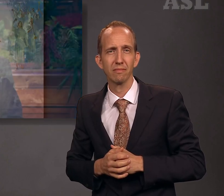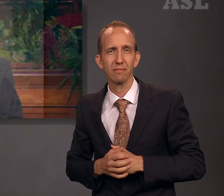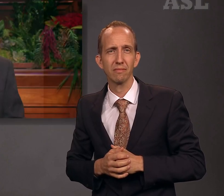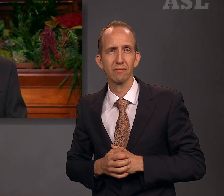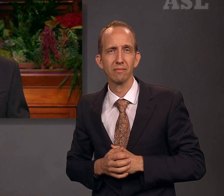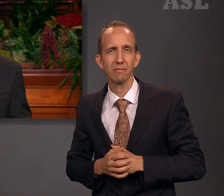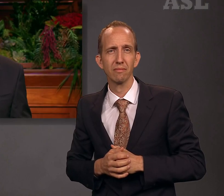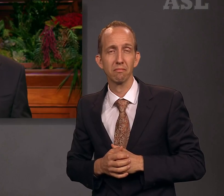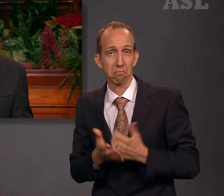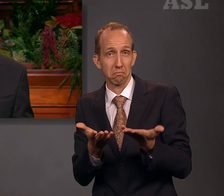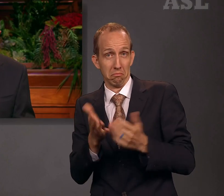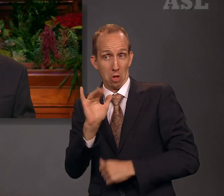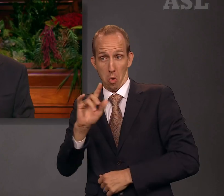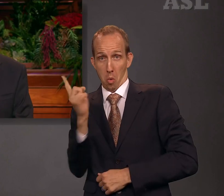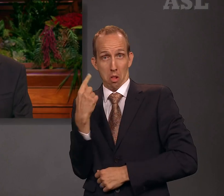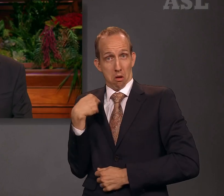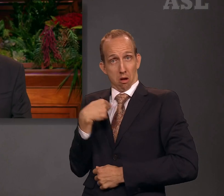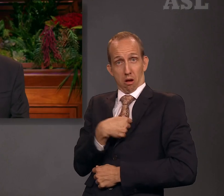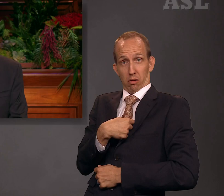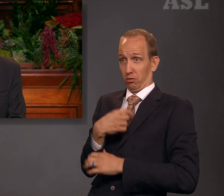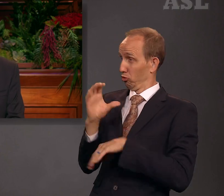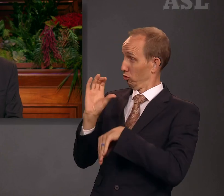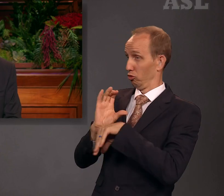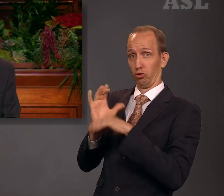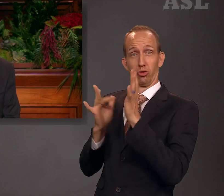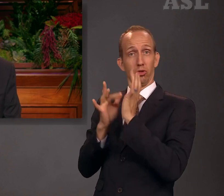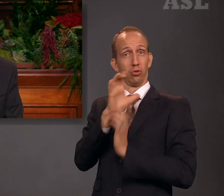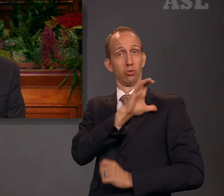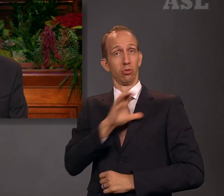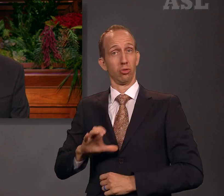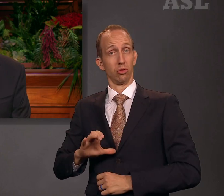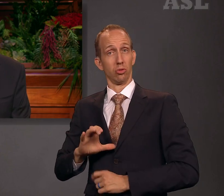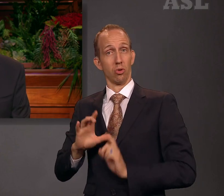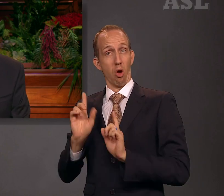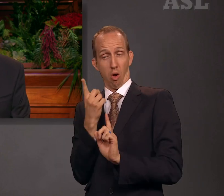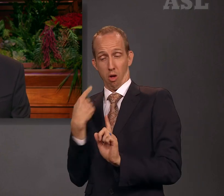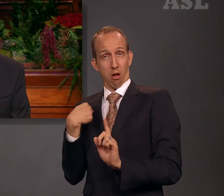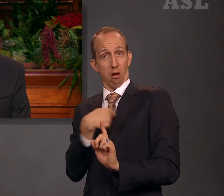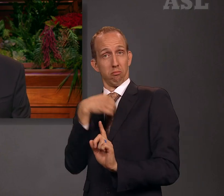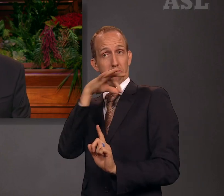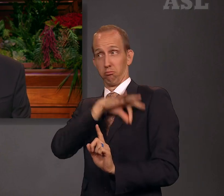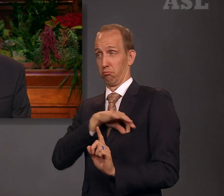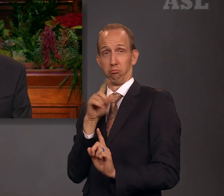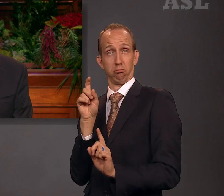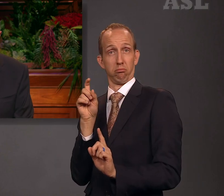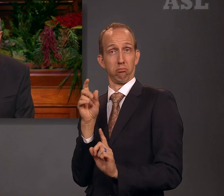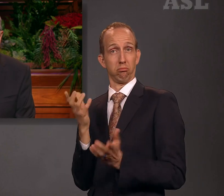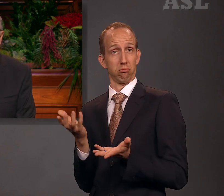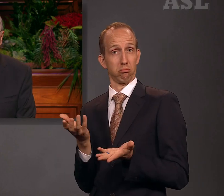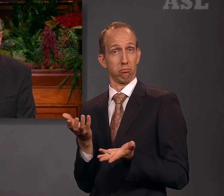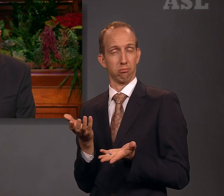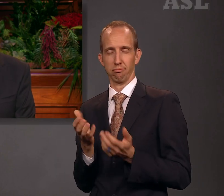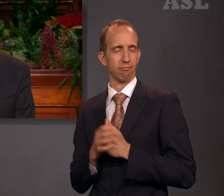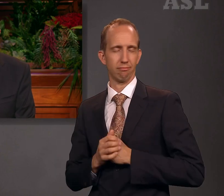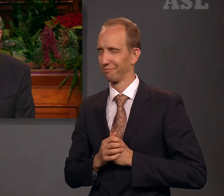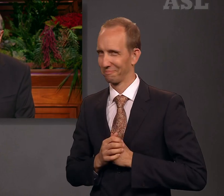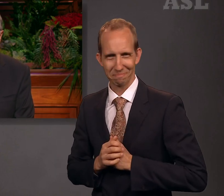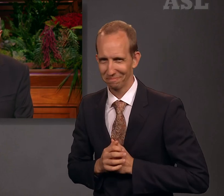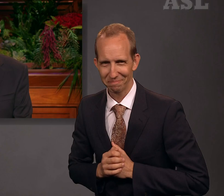The influence of the restored Church of Jesus Christ will not only be upon those who are members of the Church.